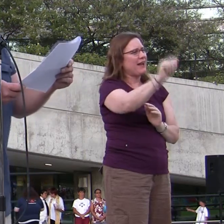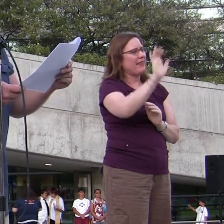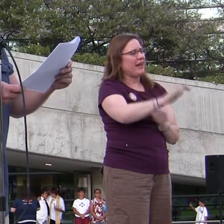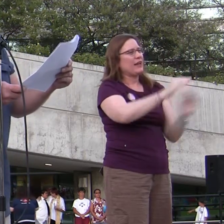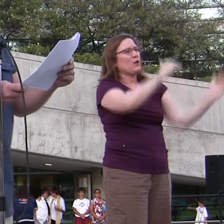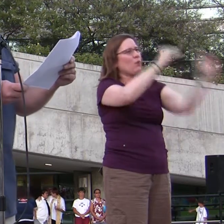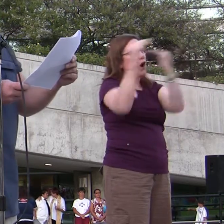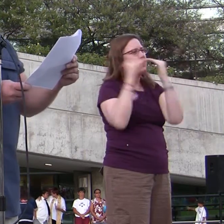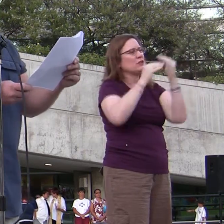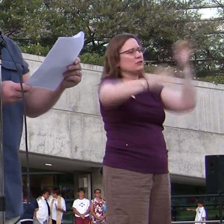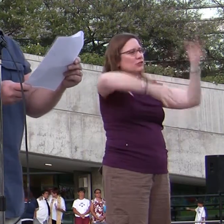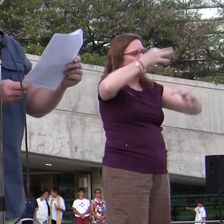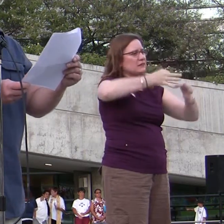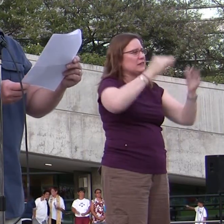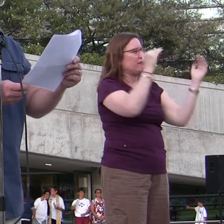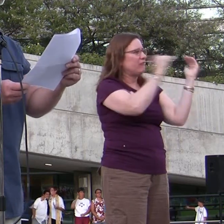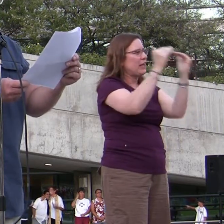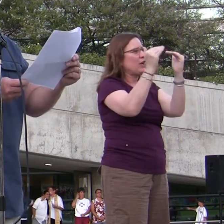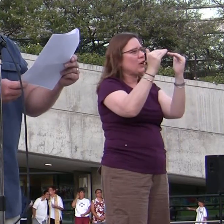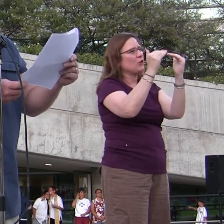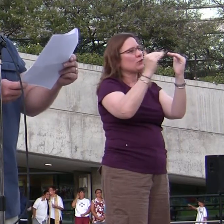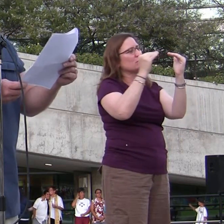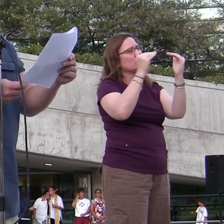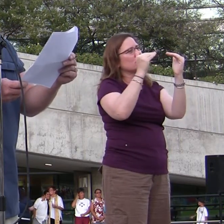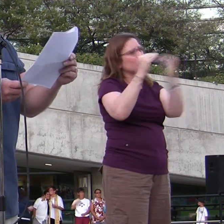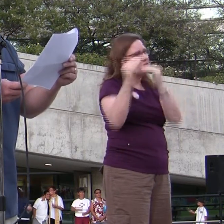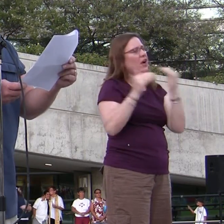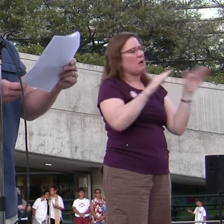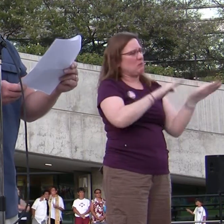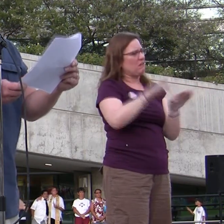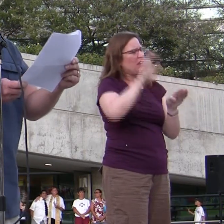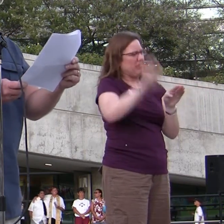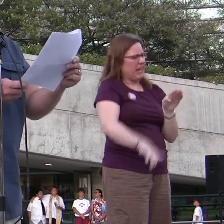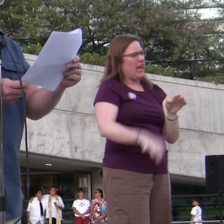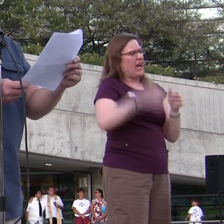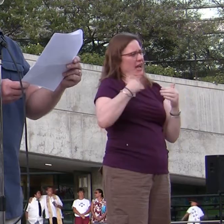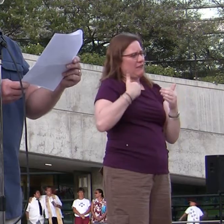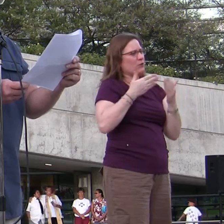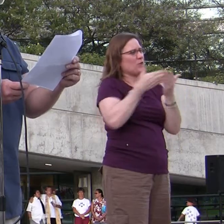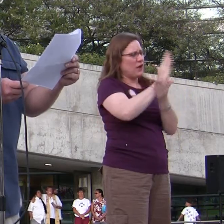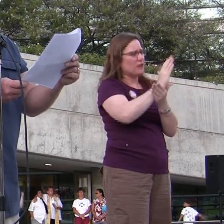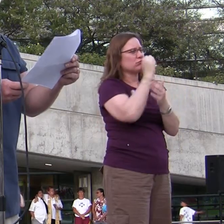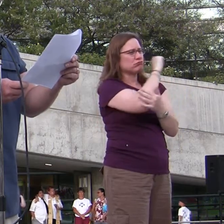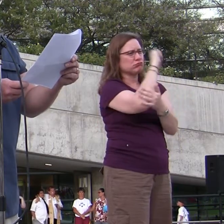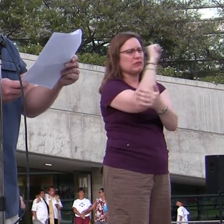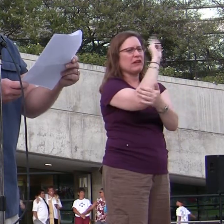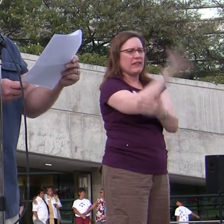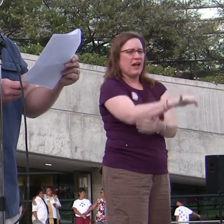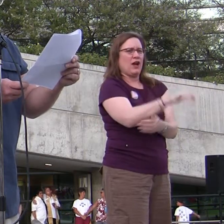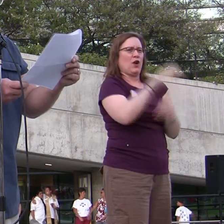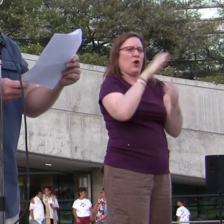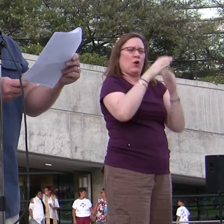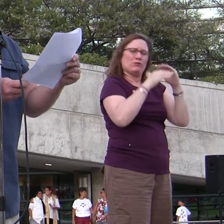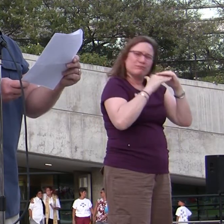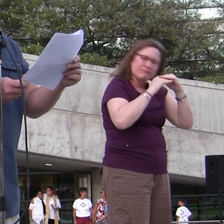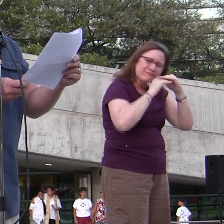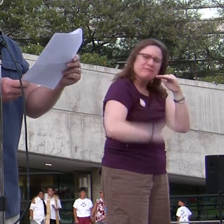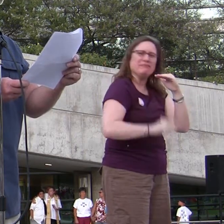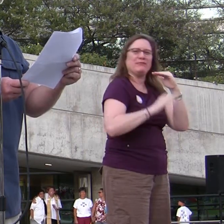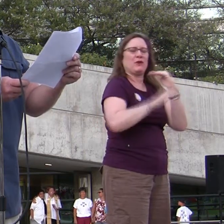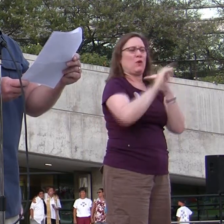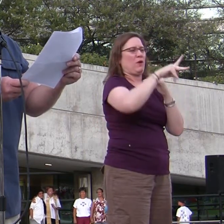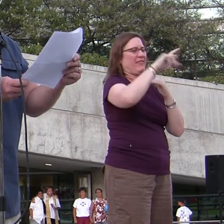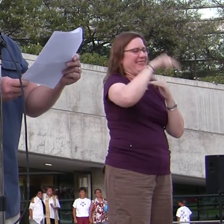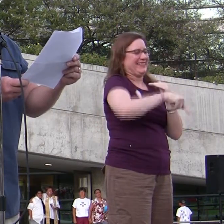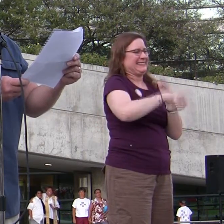Equality, justice, fair treatment, and the right to speak out, protest, and march are at the very core principles of this country. The reason we speak out, and seek